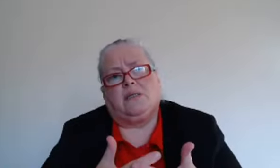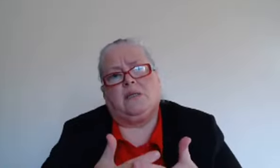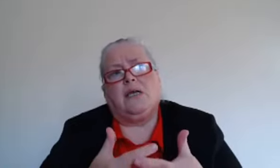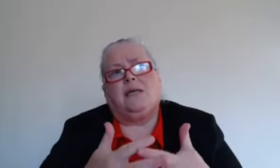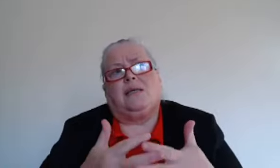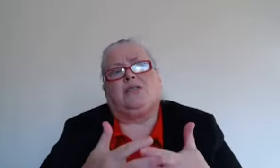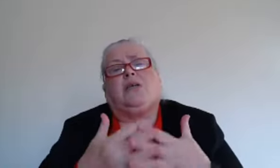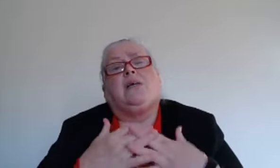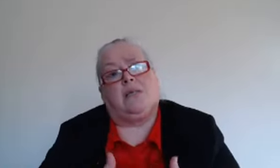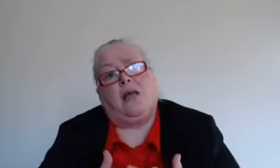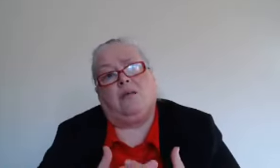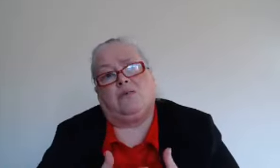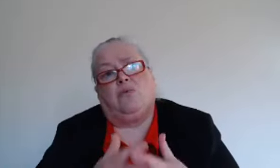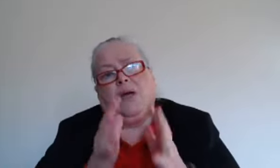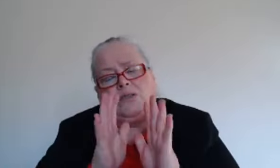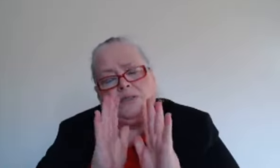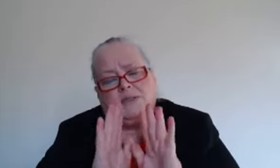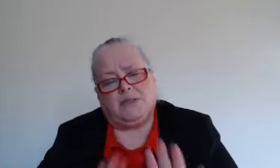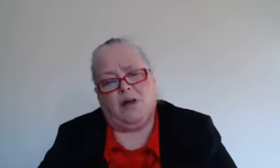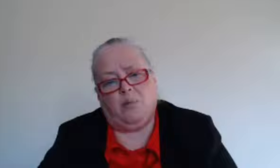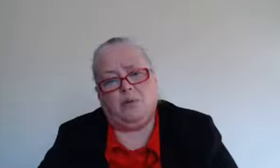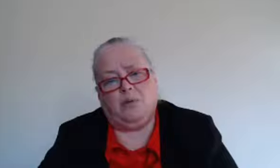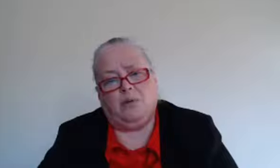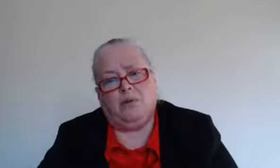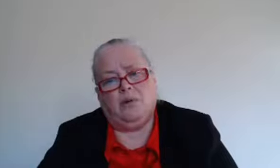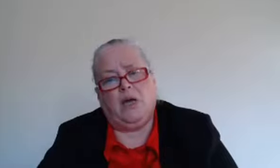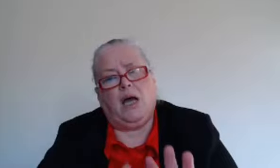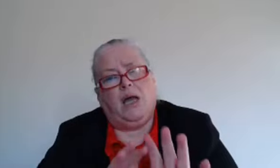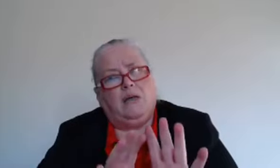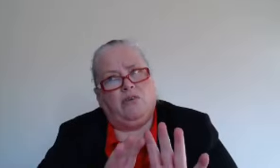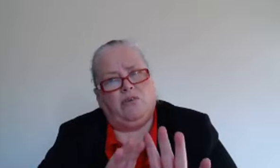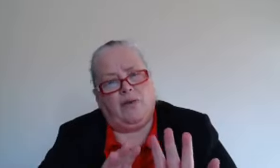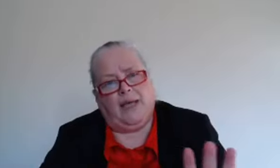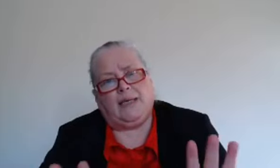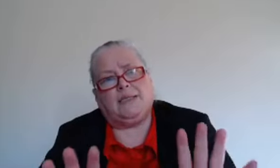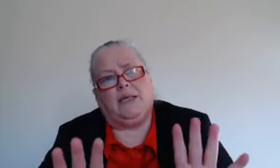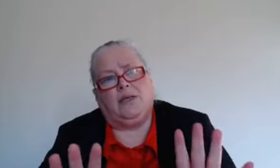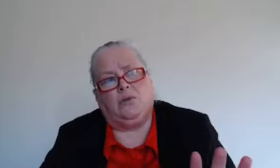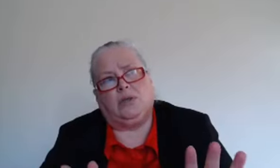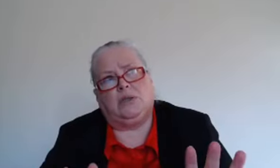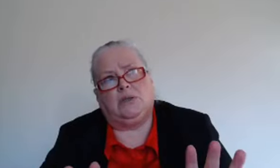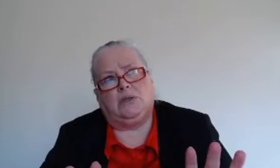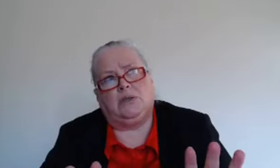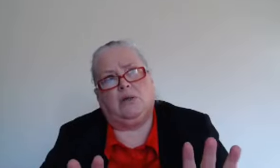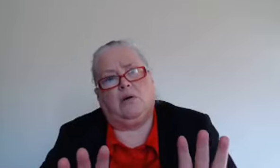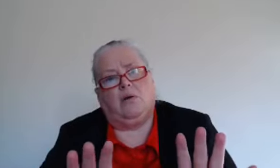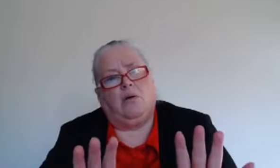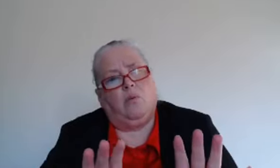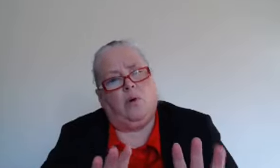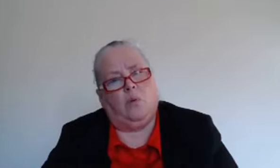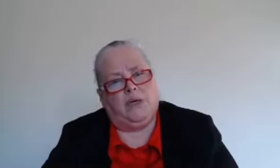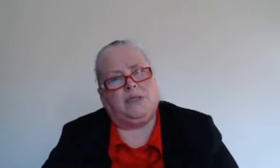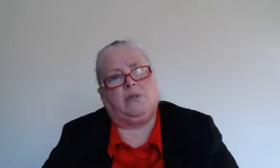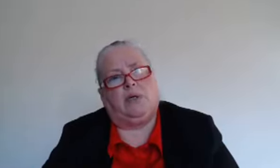it's actually ourselves if we actually stop and reflect and look what we're doing